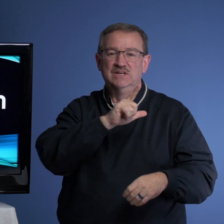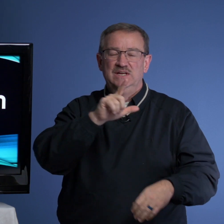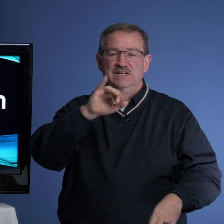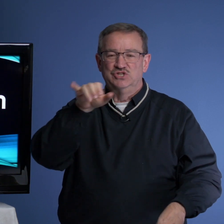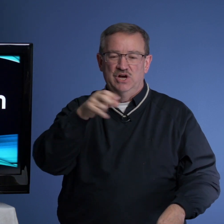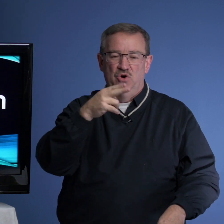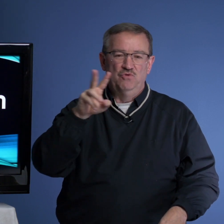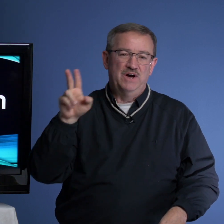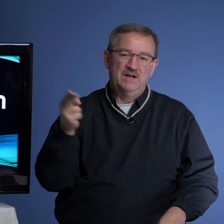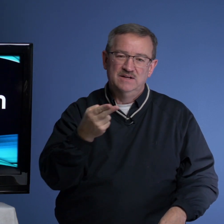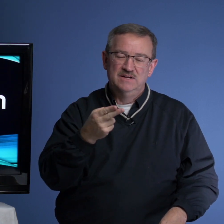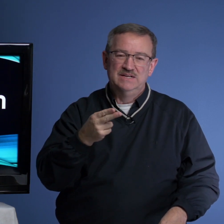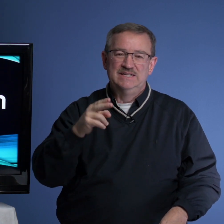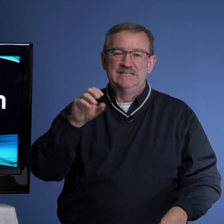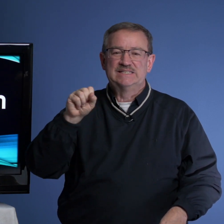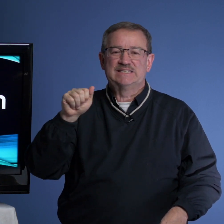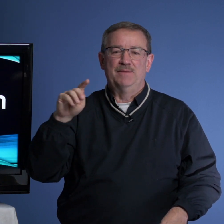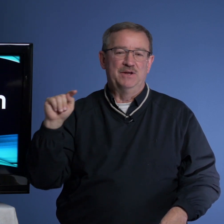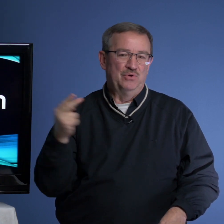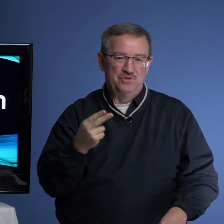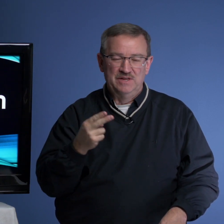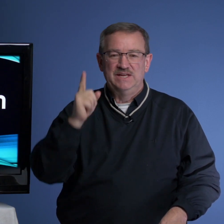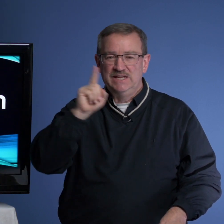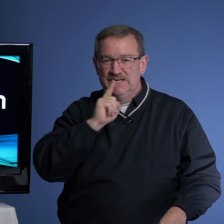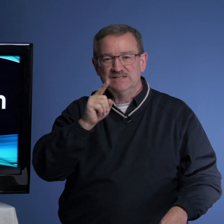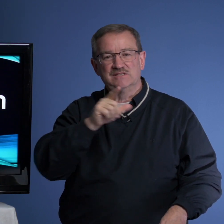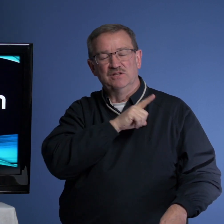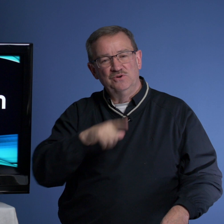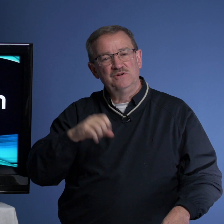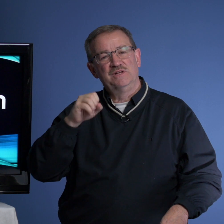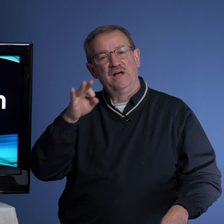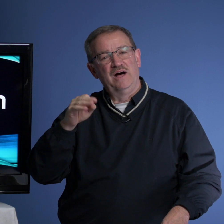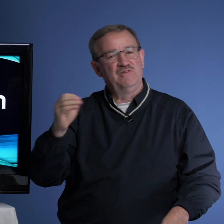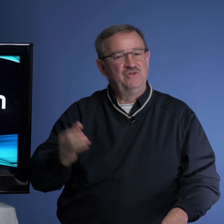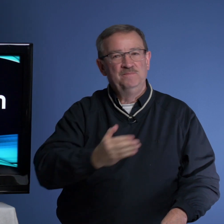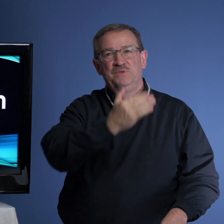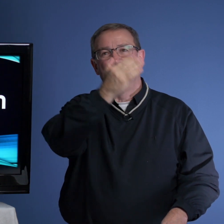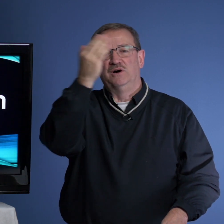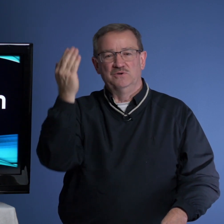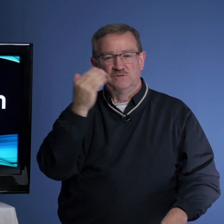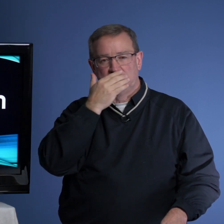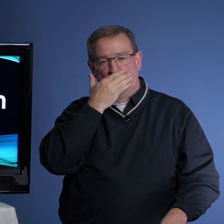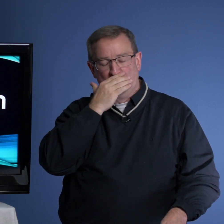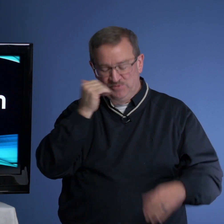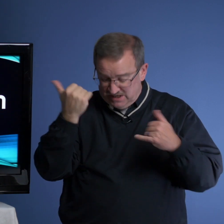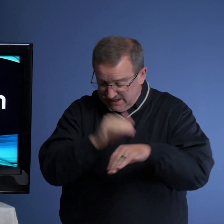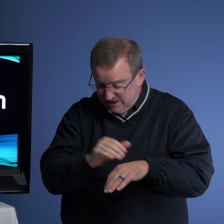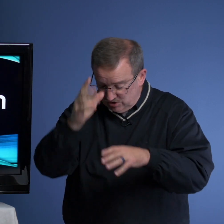Jehovah Sabaoth. He is the Lord of hosts. Tonight, you